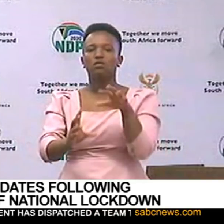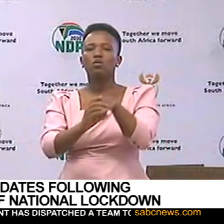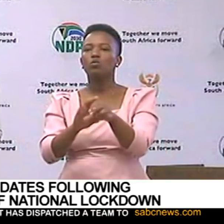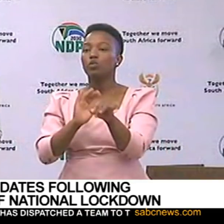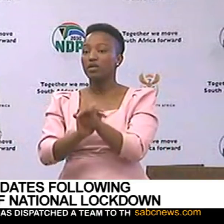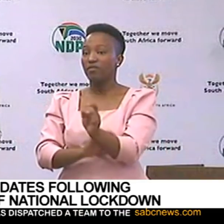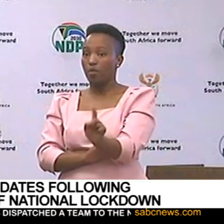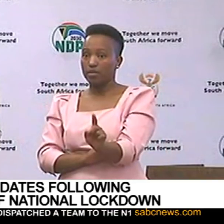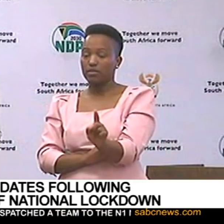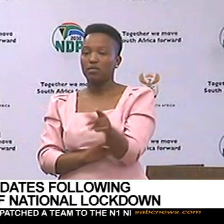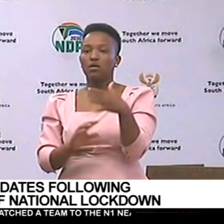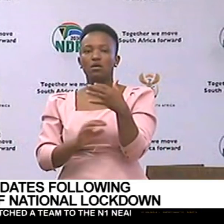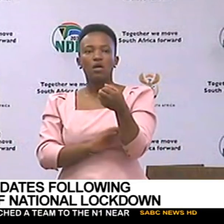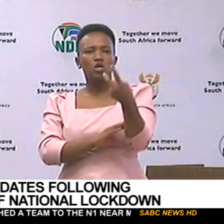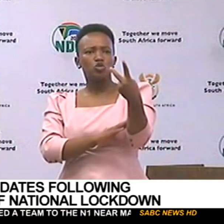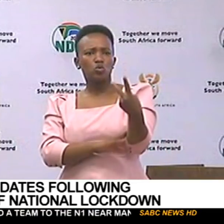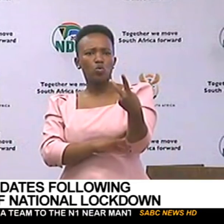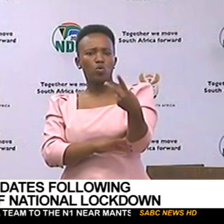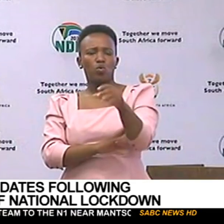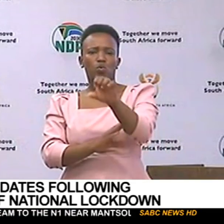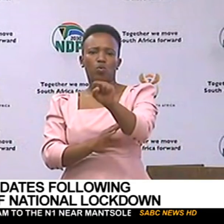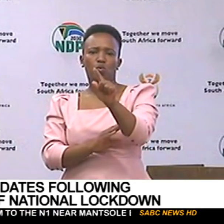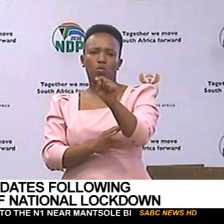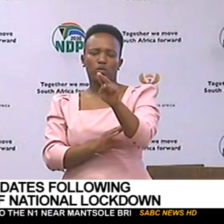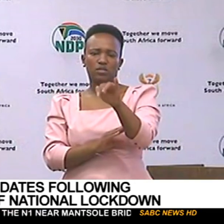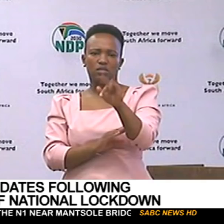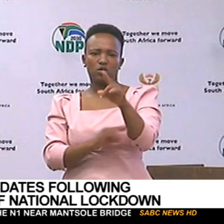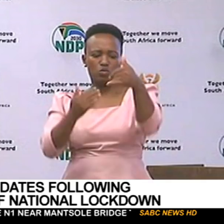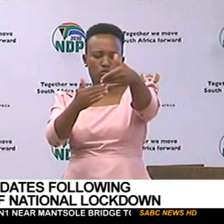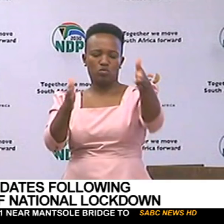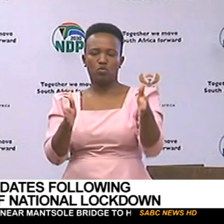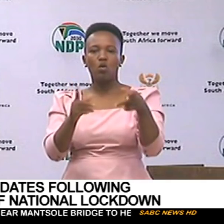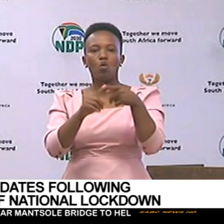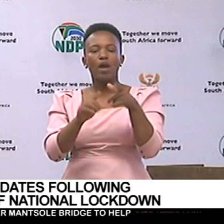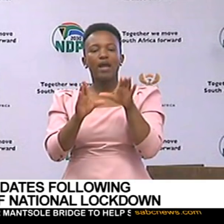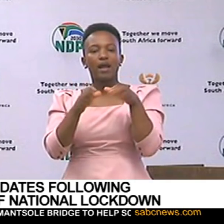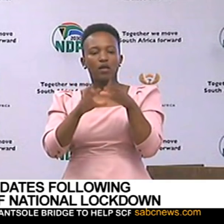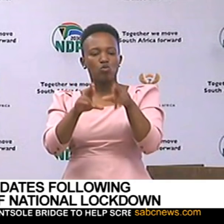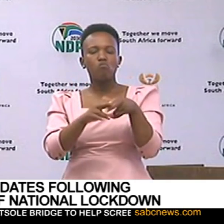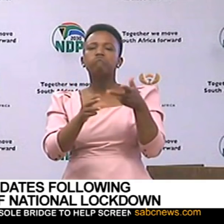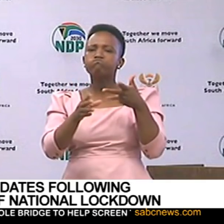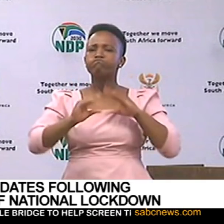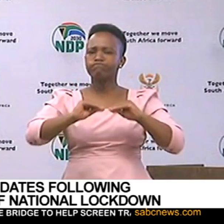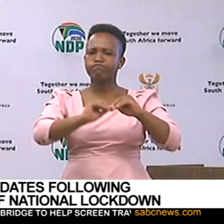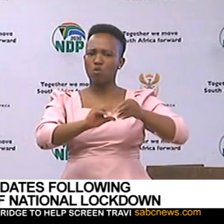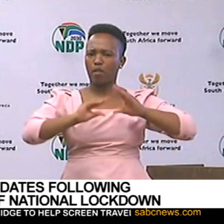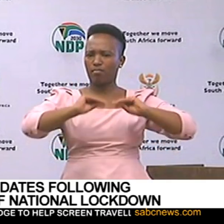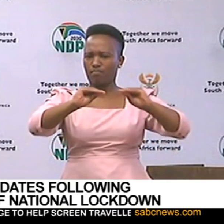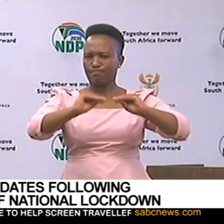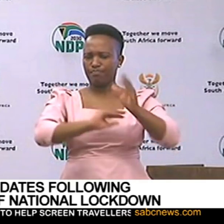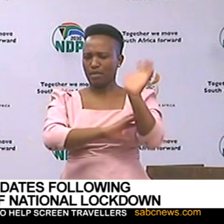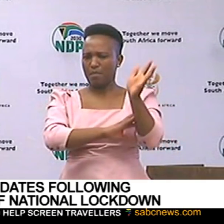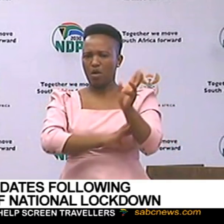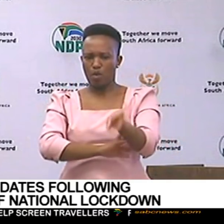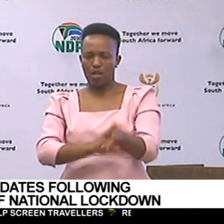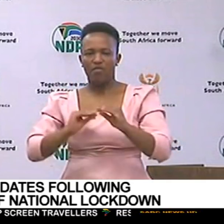identifying two studios whereby the broadcast of the virtual classrooms will be provided. As we talk